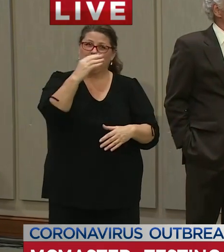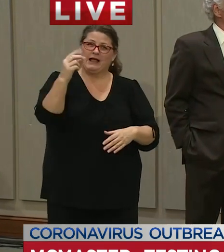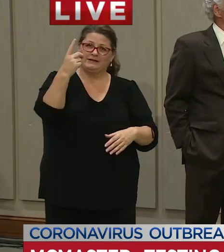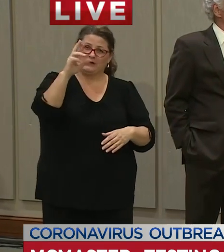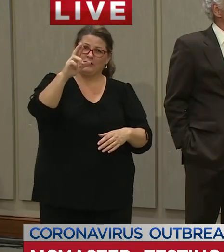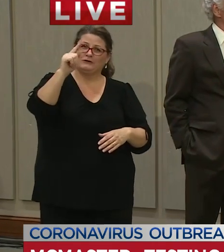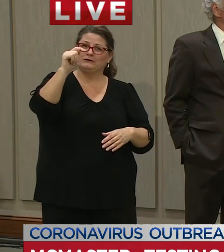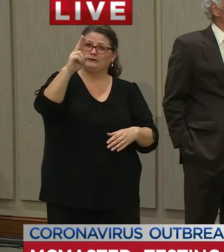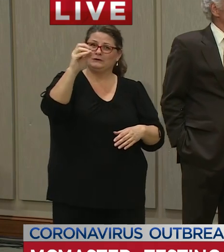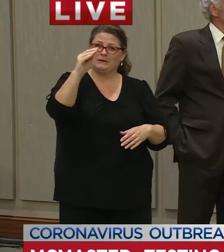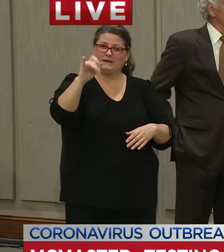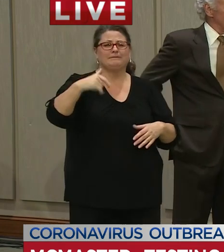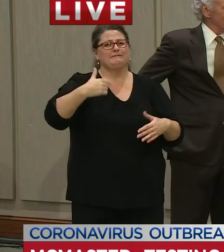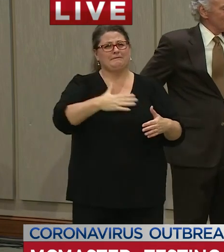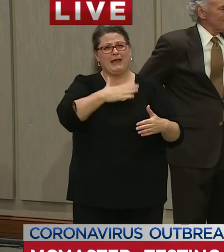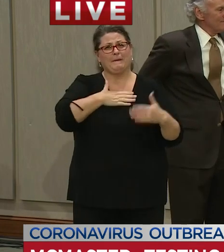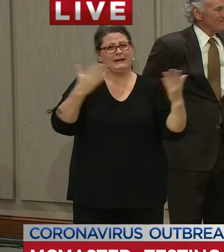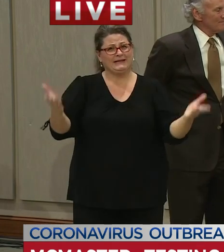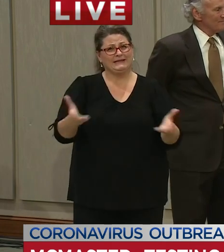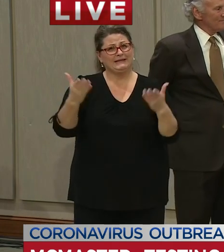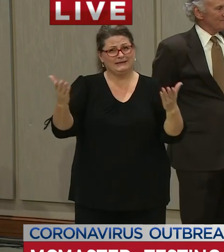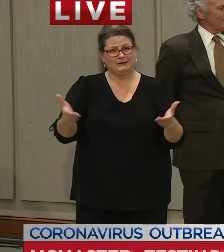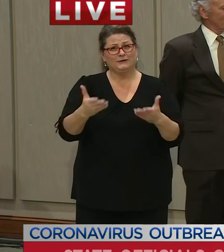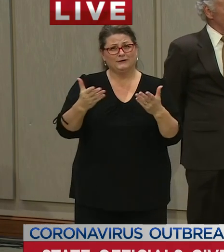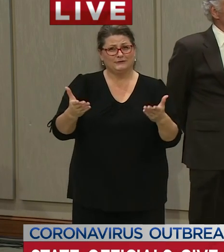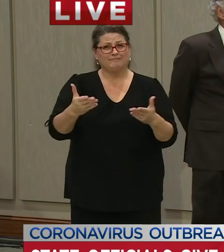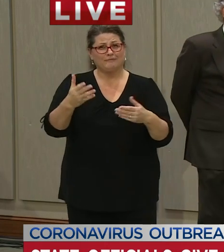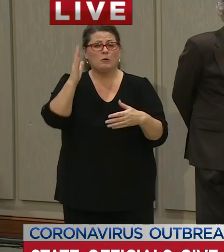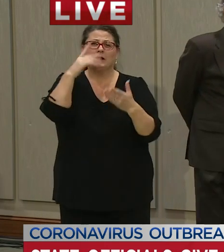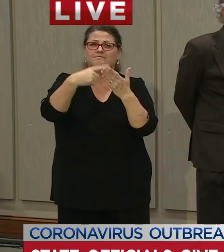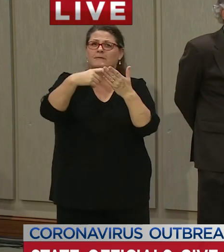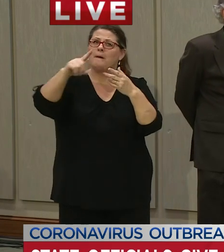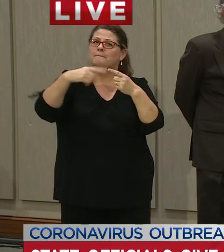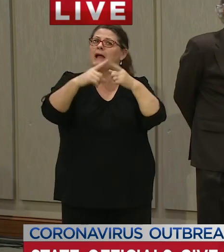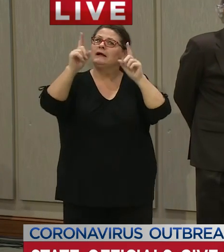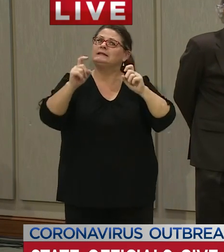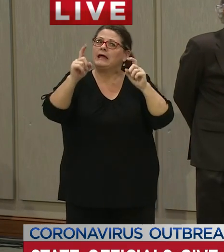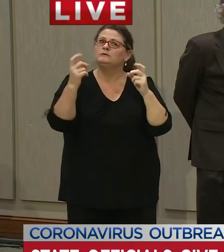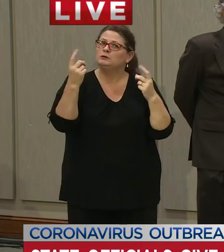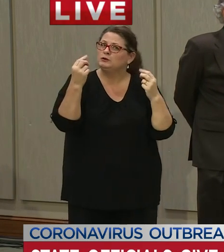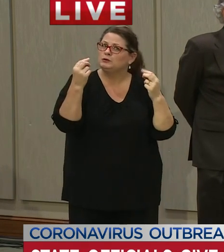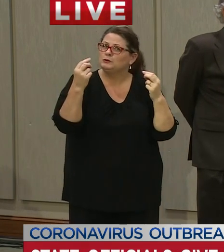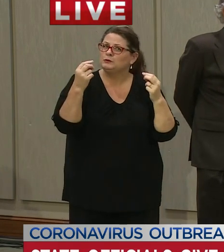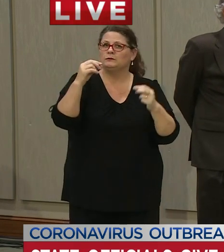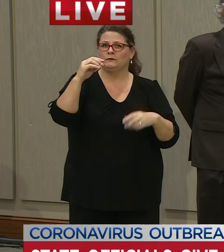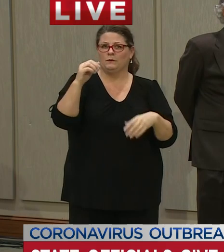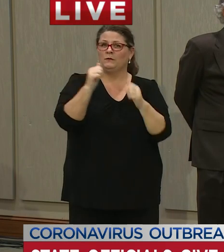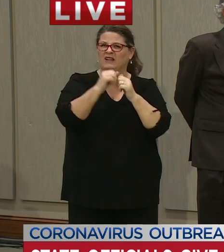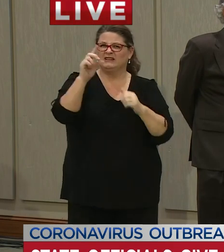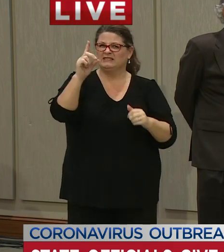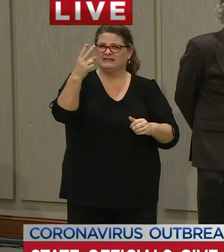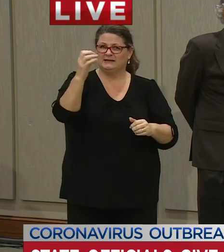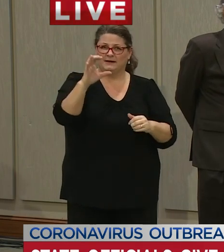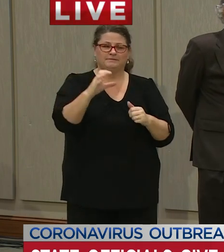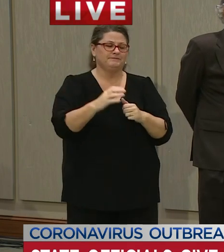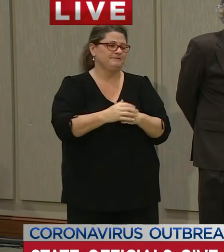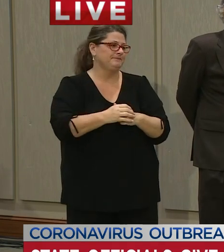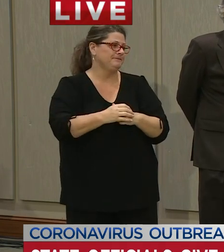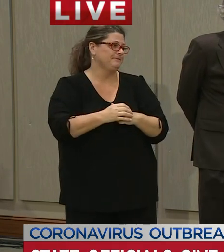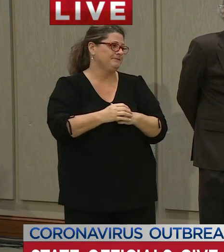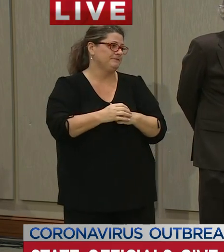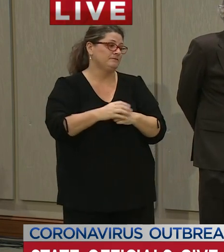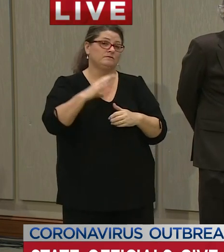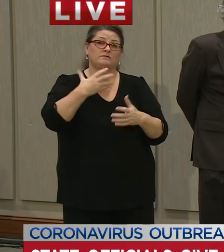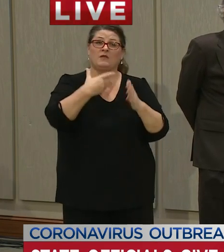I'm happy to be here today to talk about our testing initiative at DHEC as our nation and